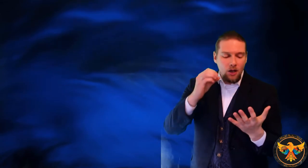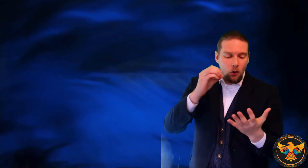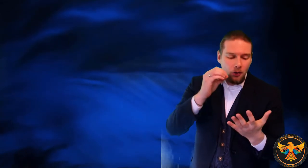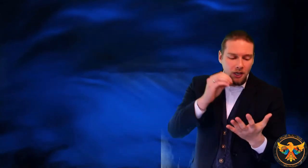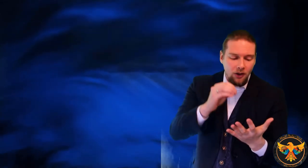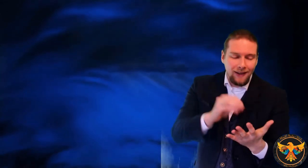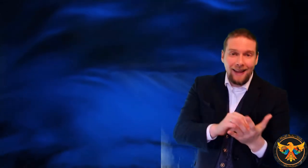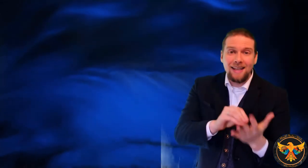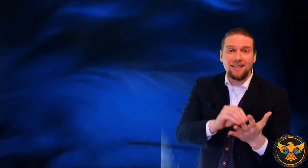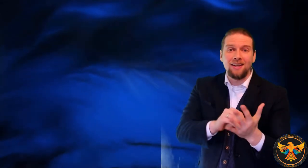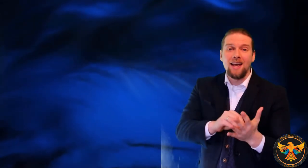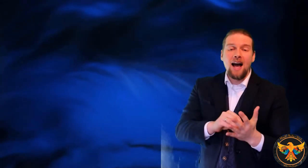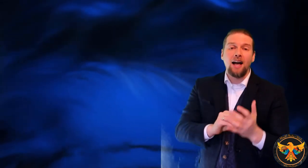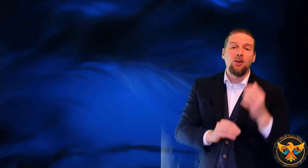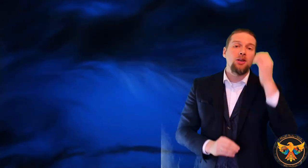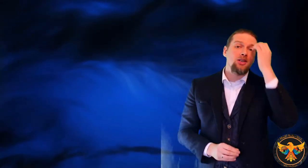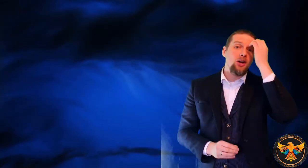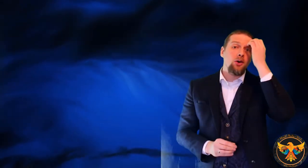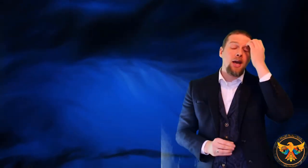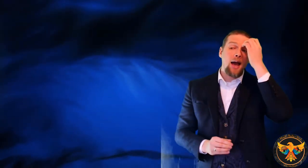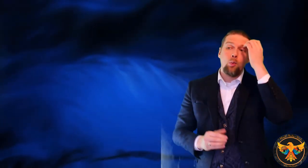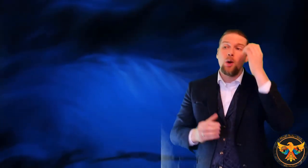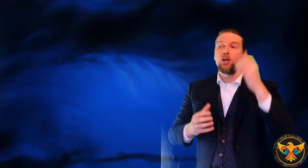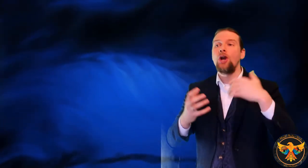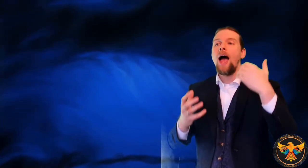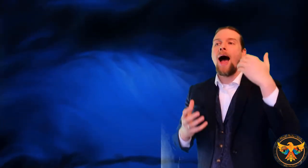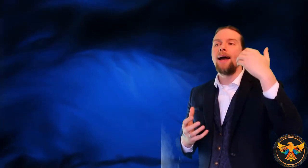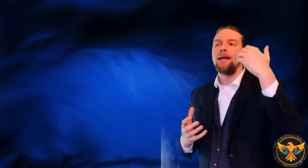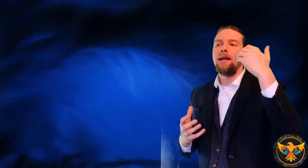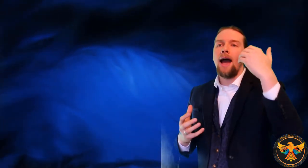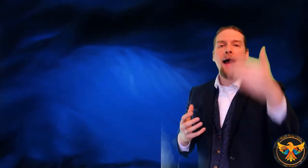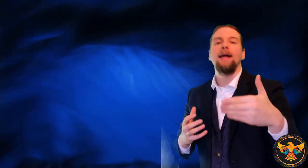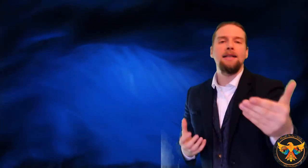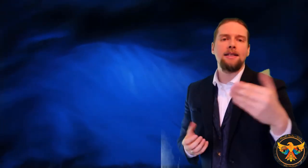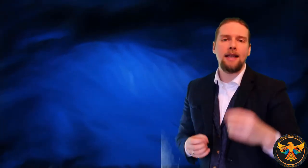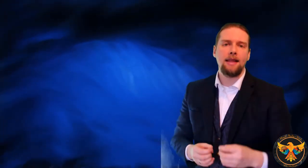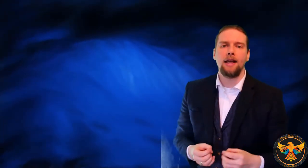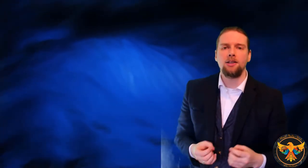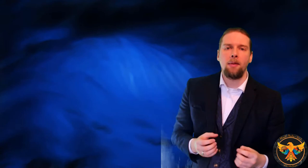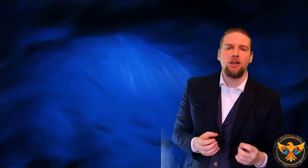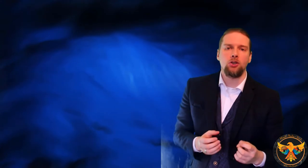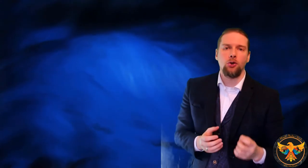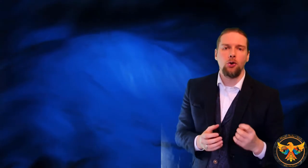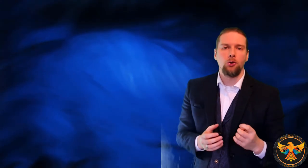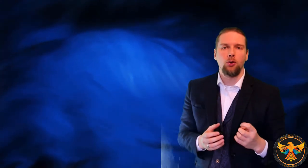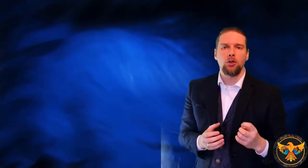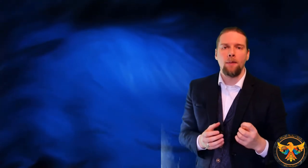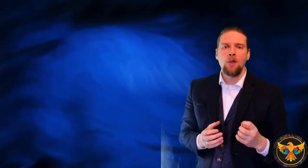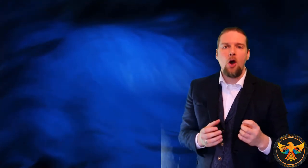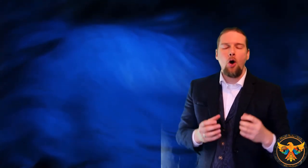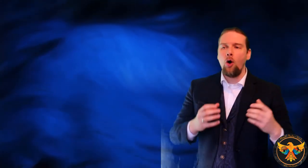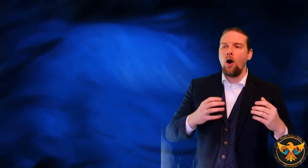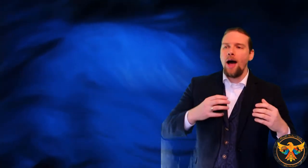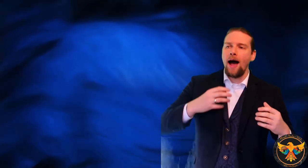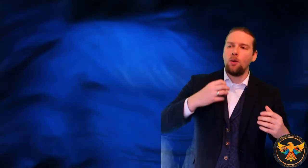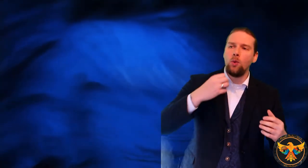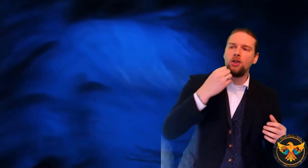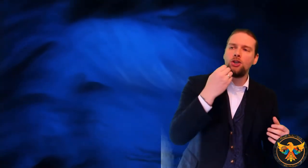hone in on a lesson and you can say, Okay, I wish I hadn't said that to my son or daughter. Or, I wish